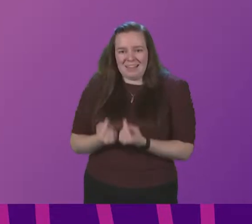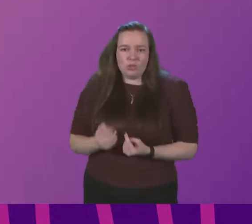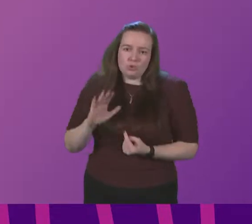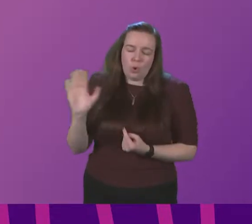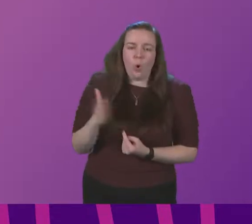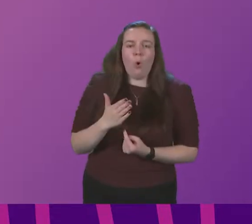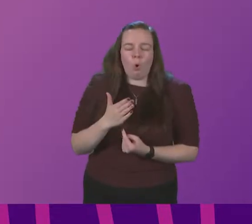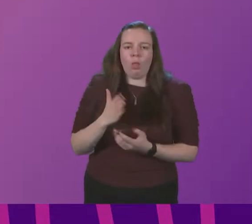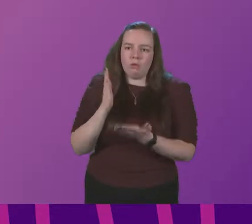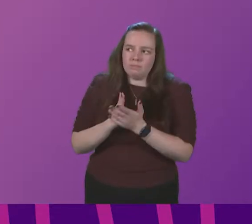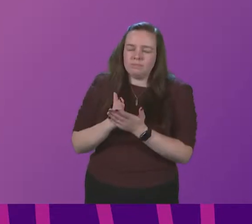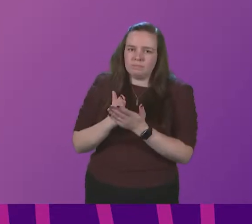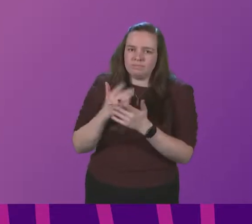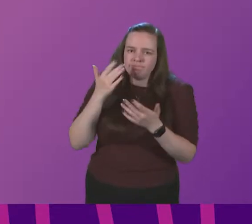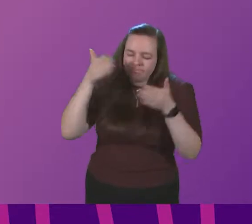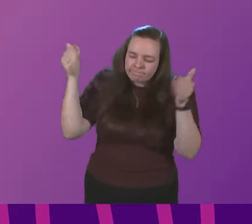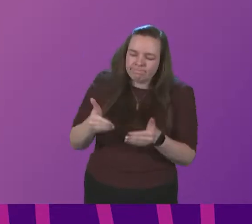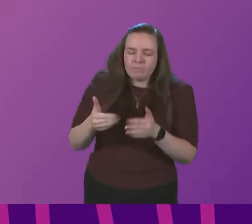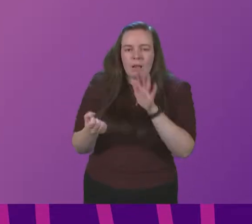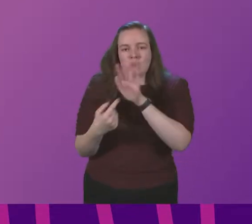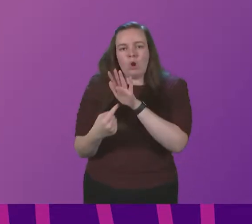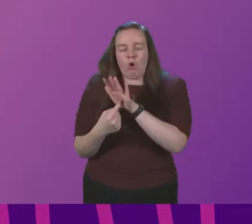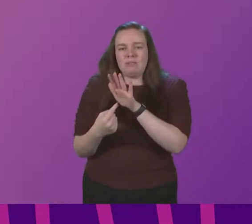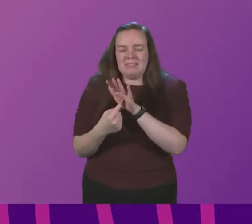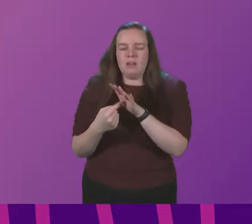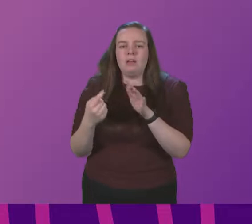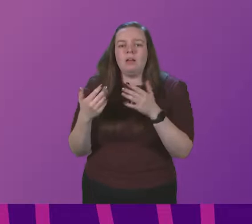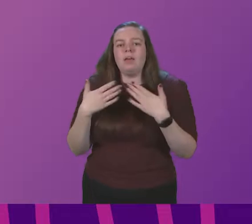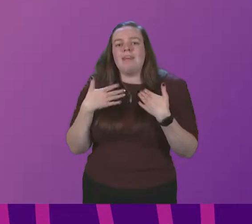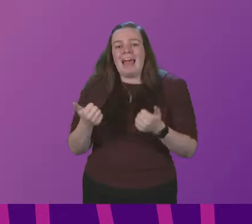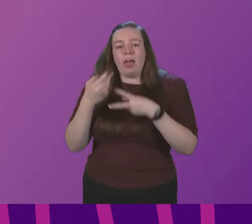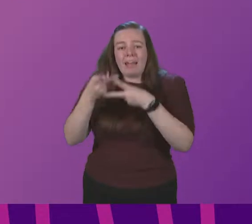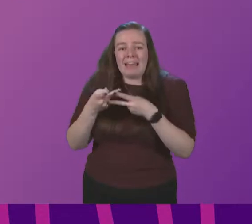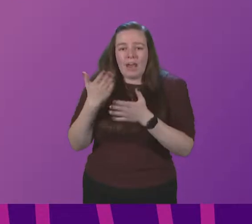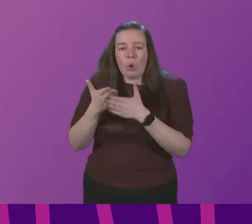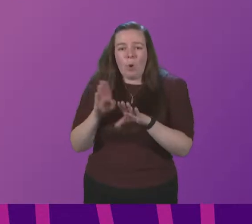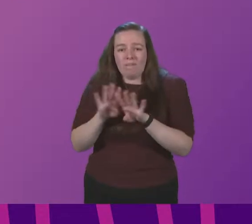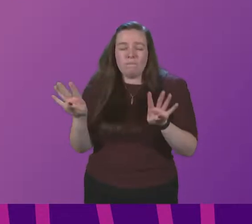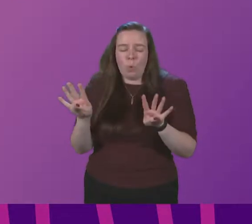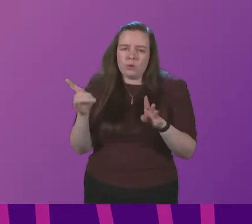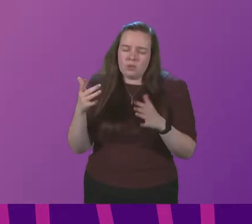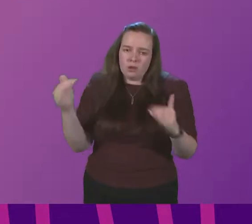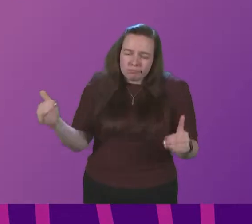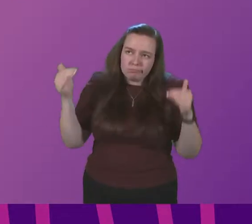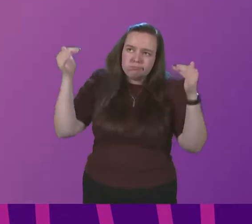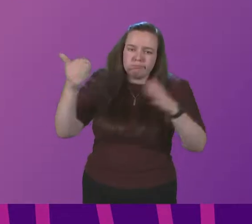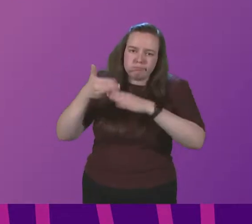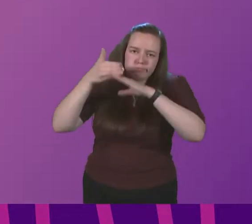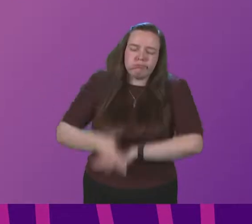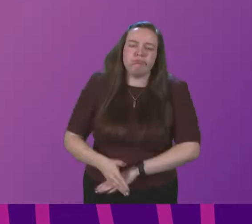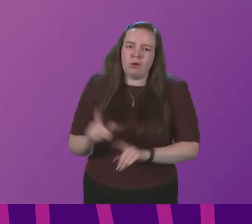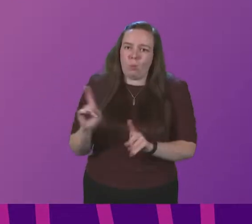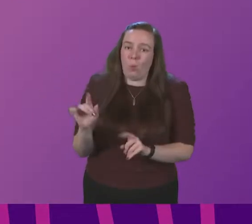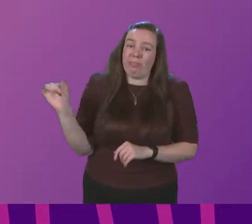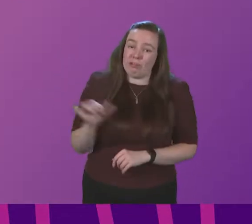significant attention and priority the health and care workforce are working above and beyond the call of duty